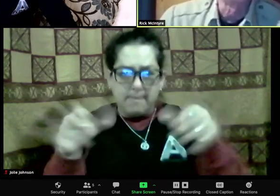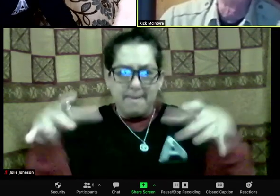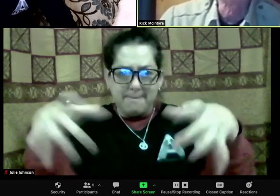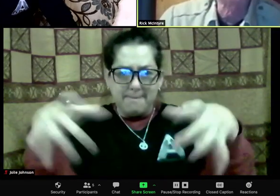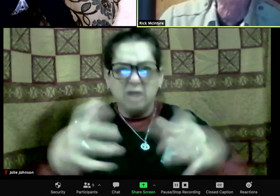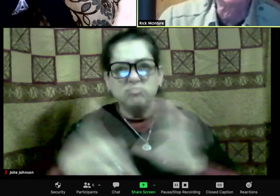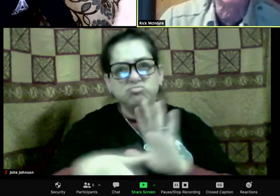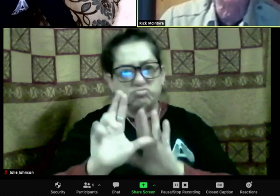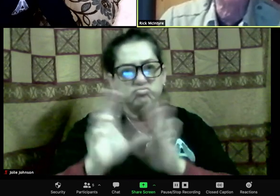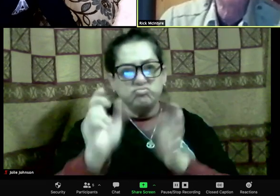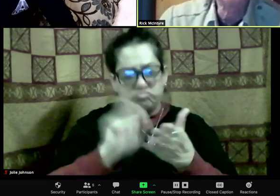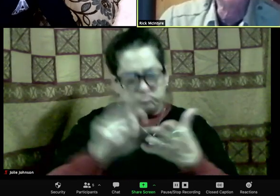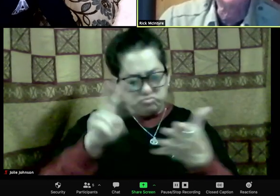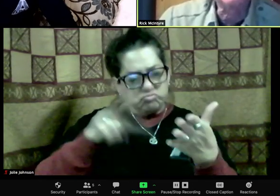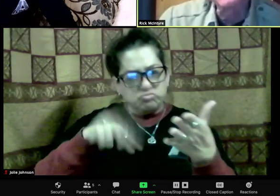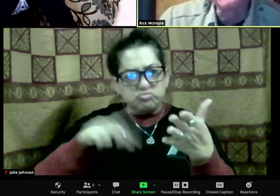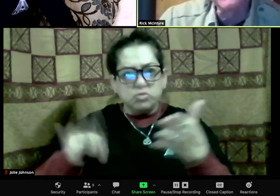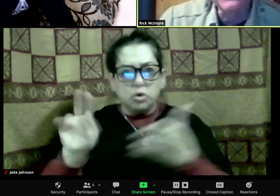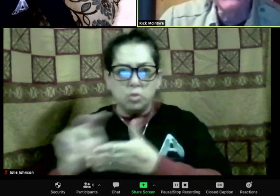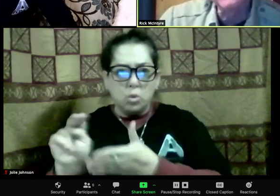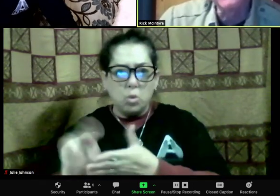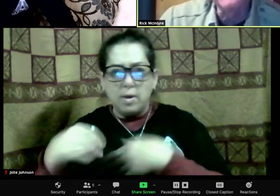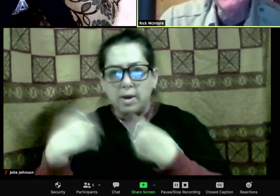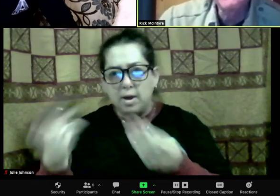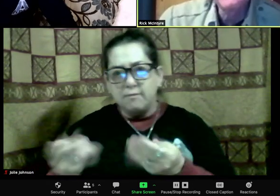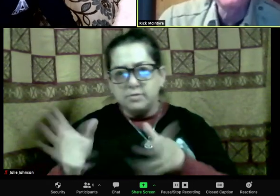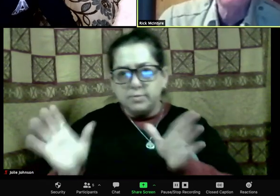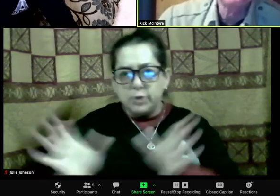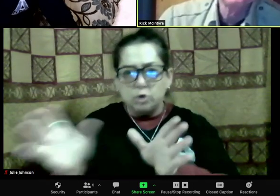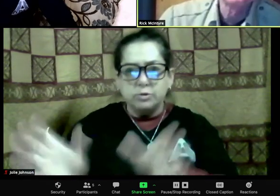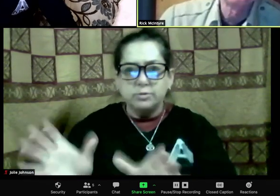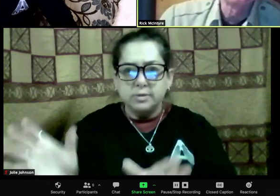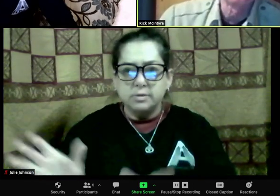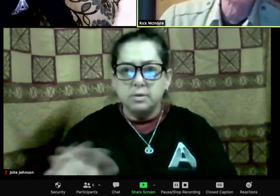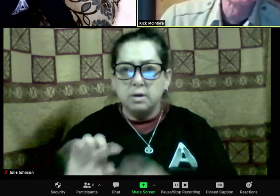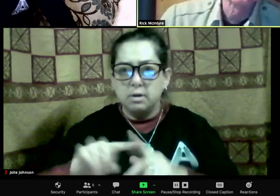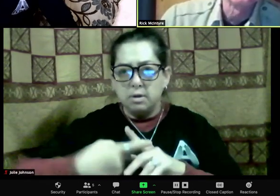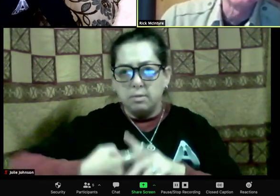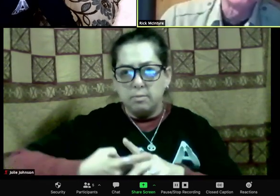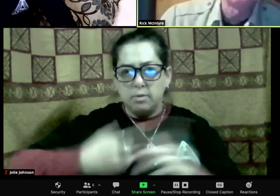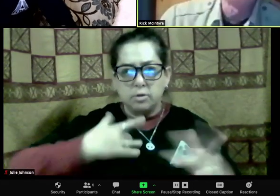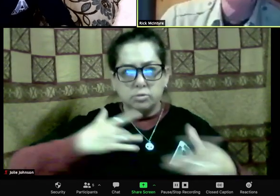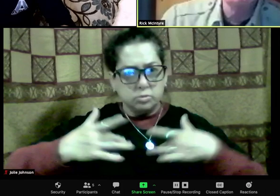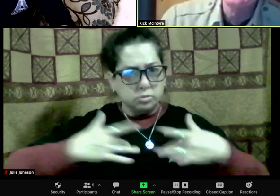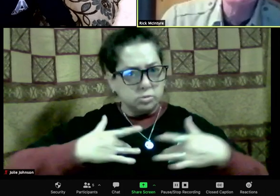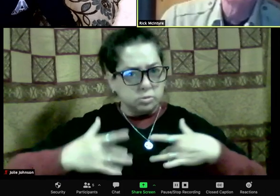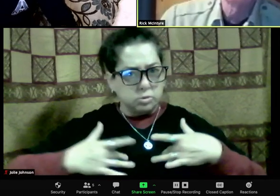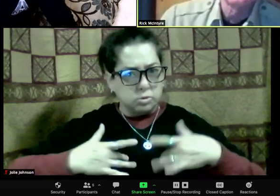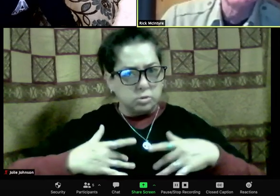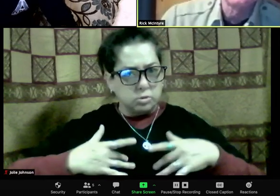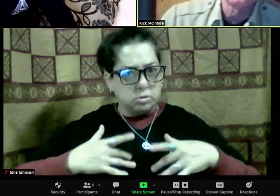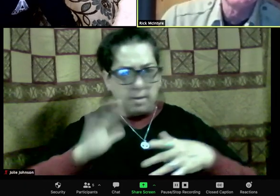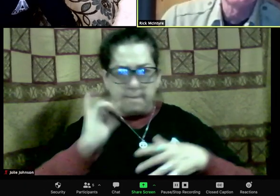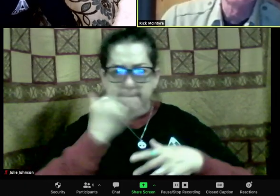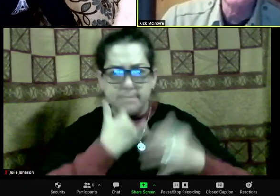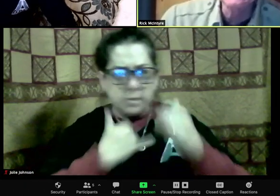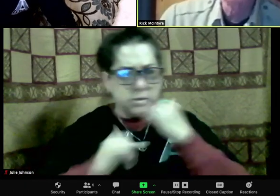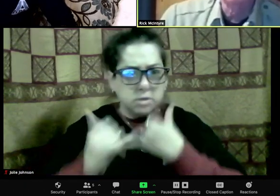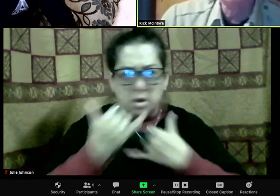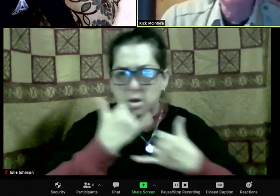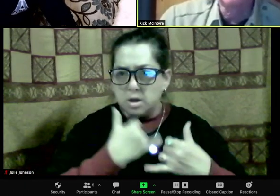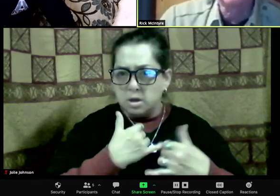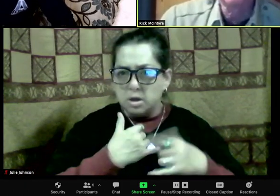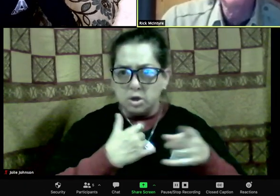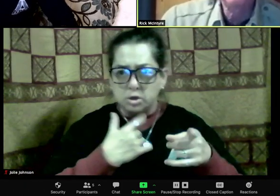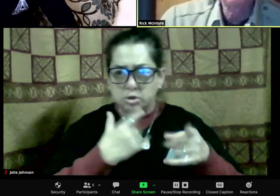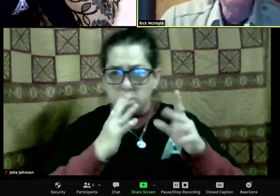was at Wolf Haven, a wolf sanctuary. The male wolf biologist had a teenage girl that asked to